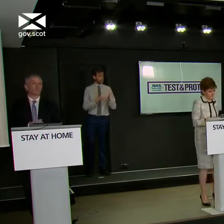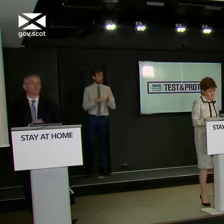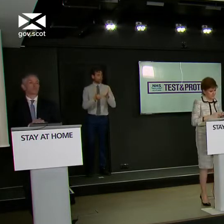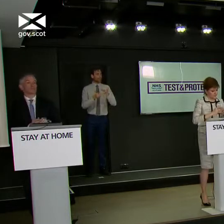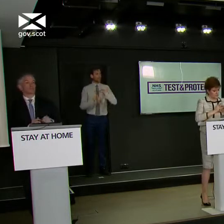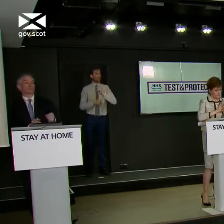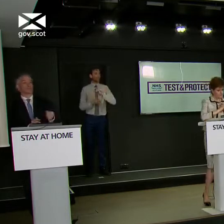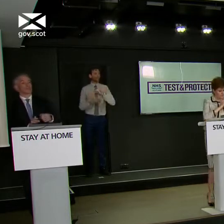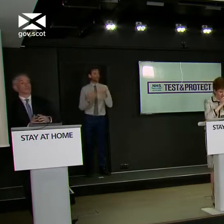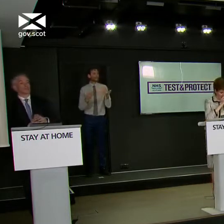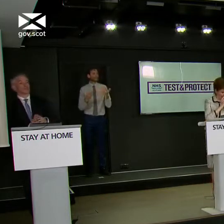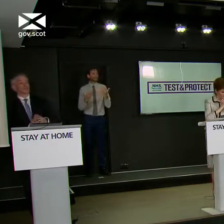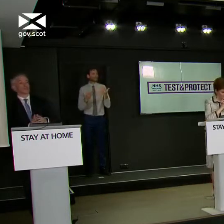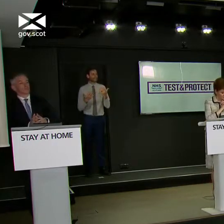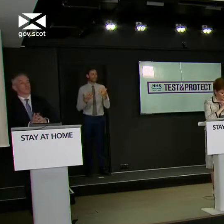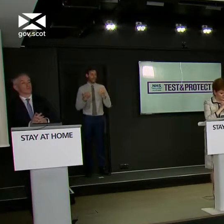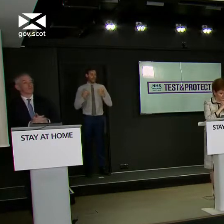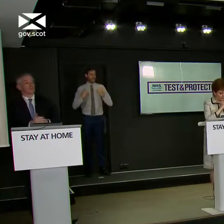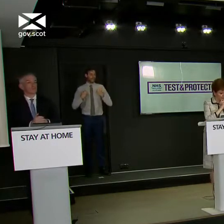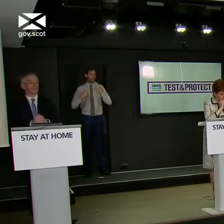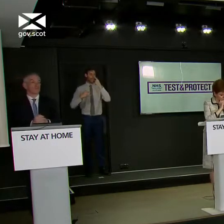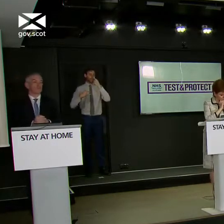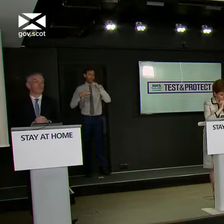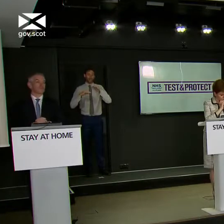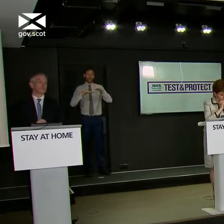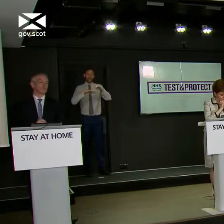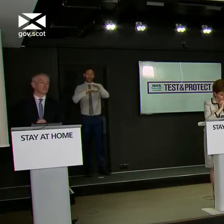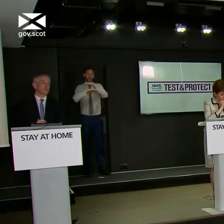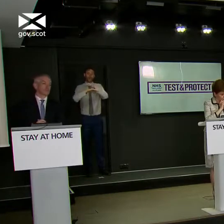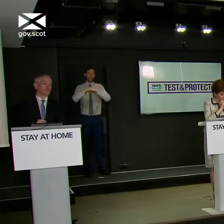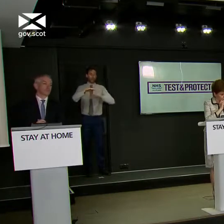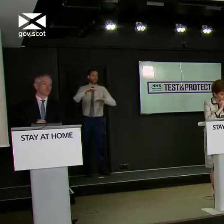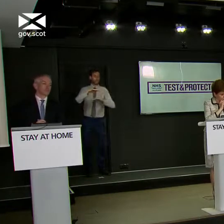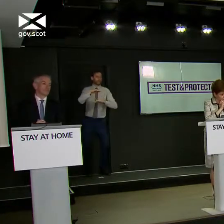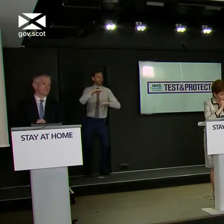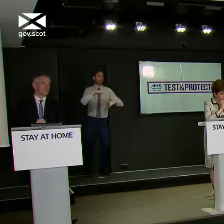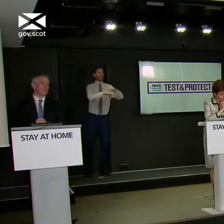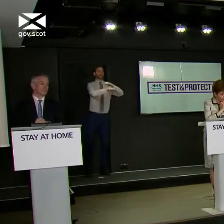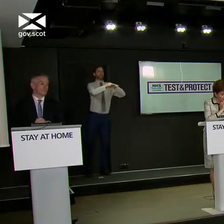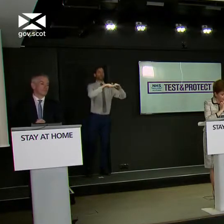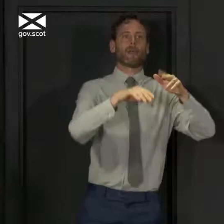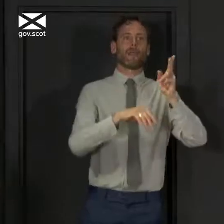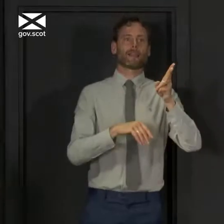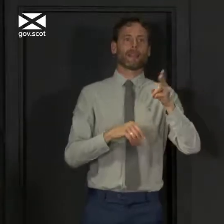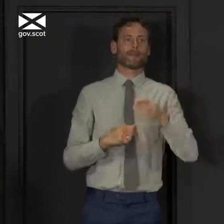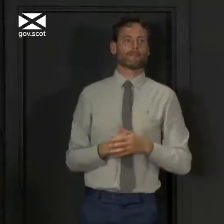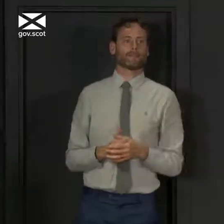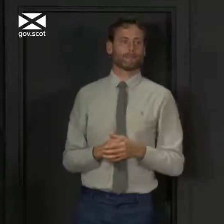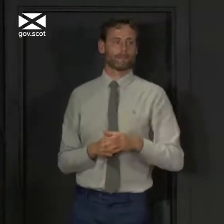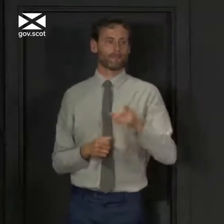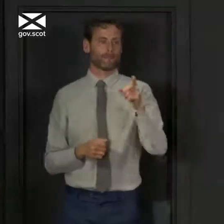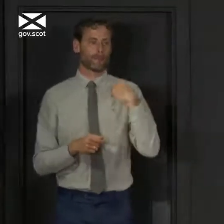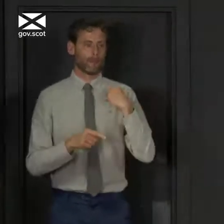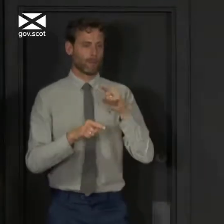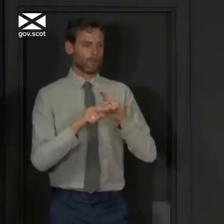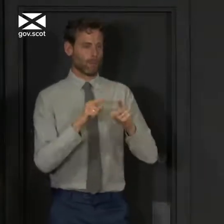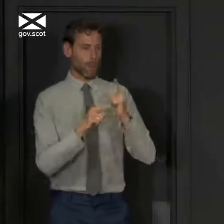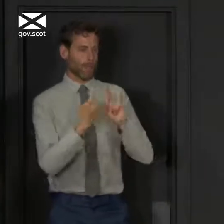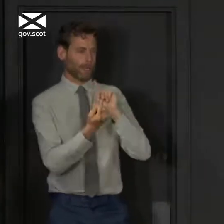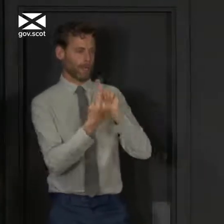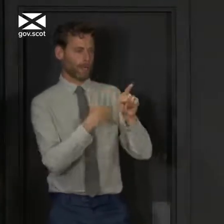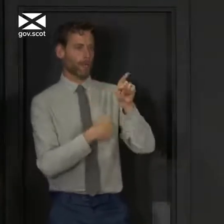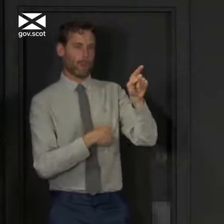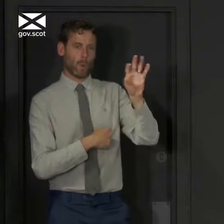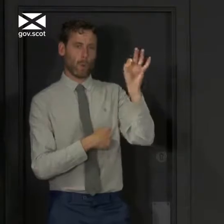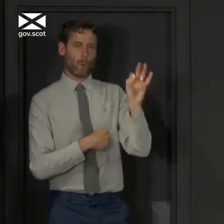burn below the radar and then explode. Is three weeks sufficient? OK, I'll have a quick go at those questions,